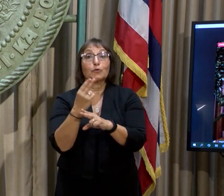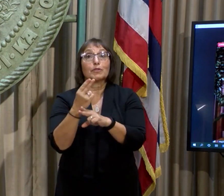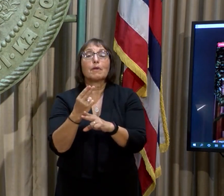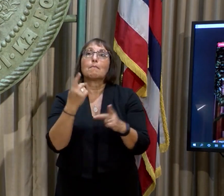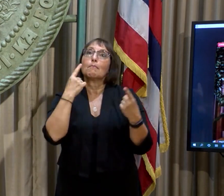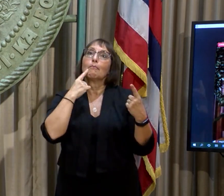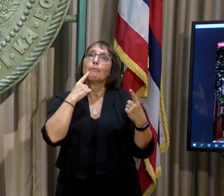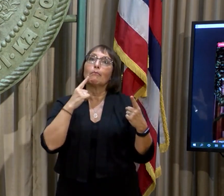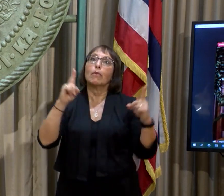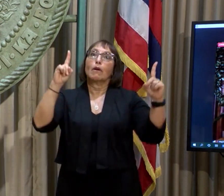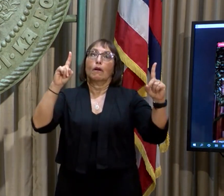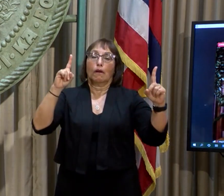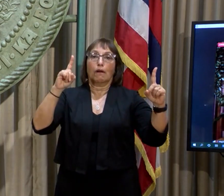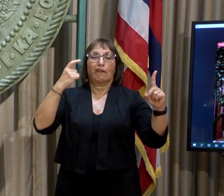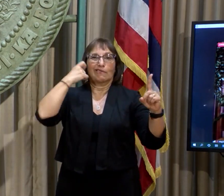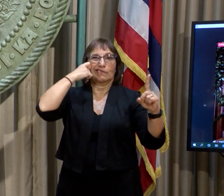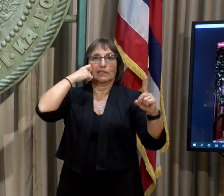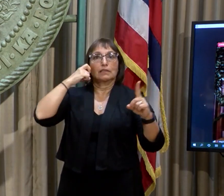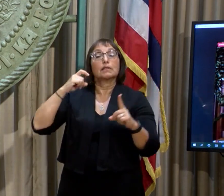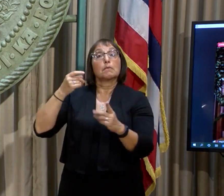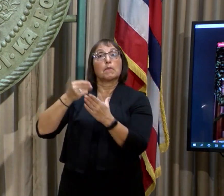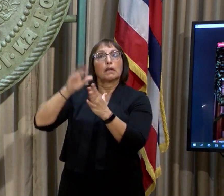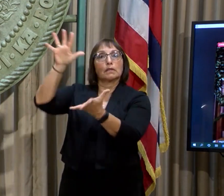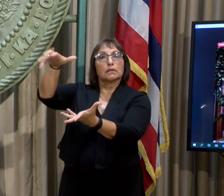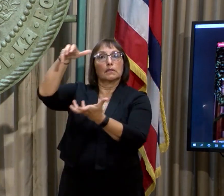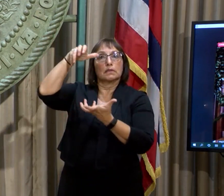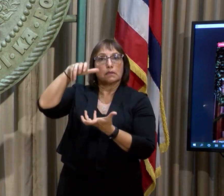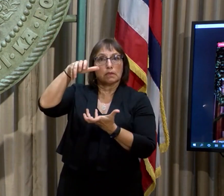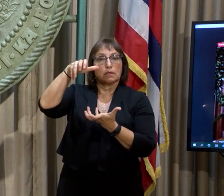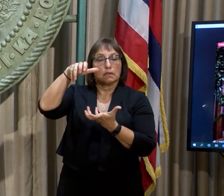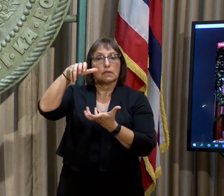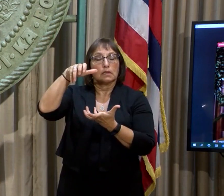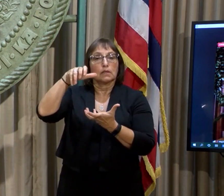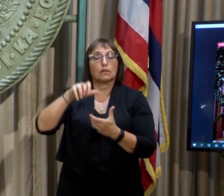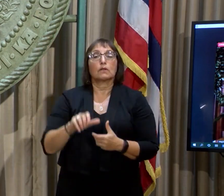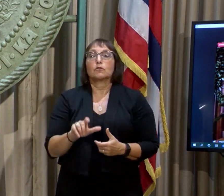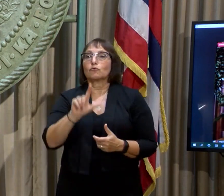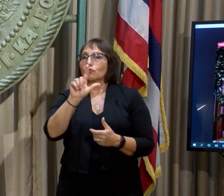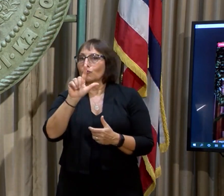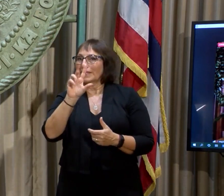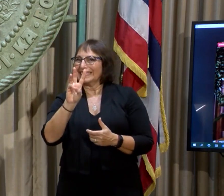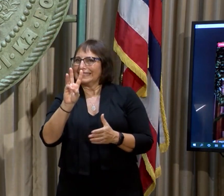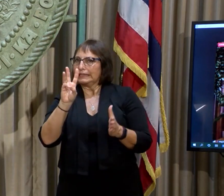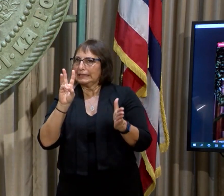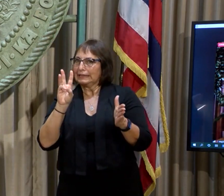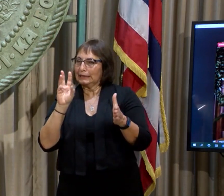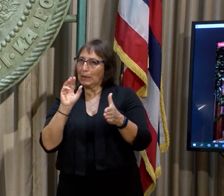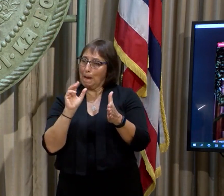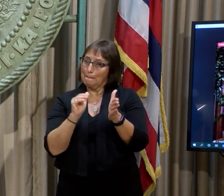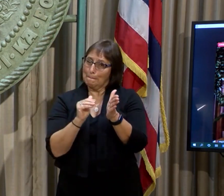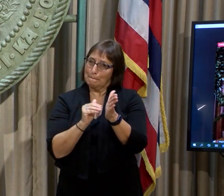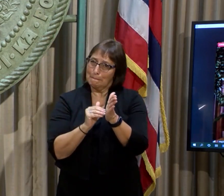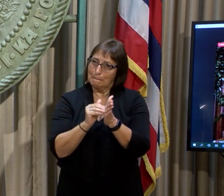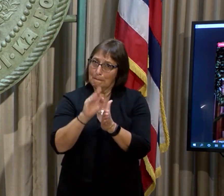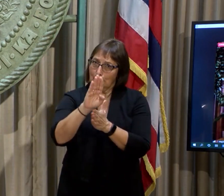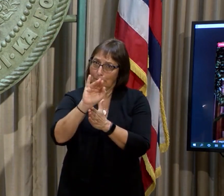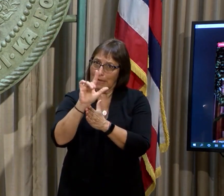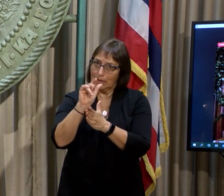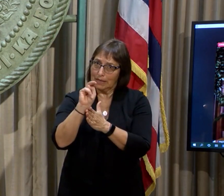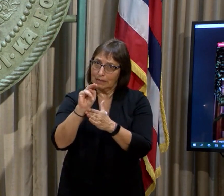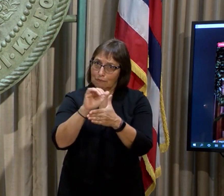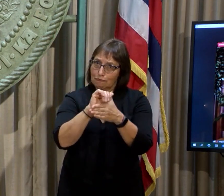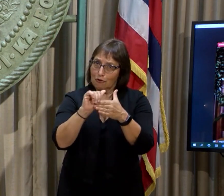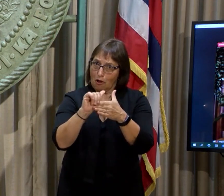Recently, nationwide settlements totaling $26 billion have been reached to resolve